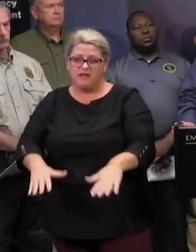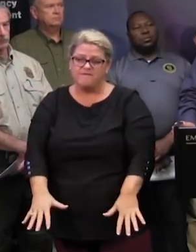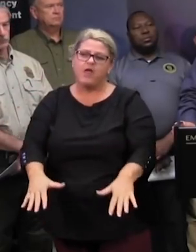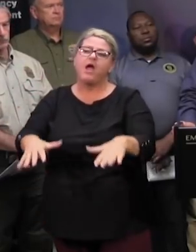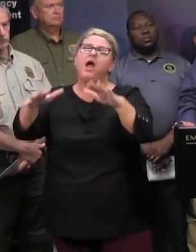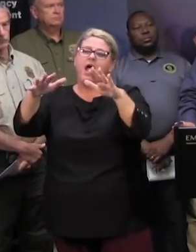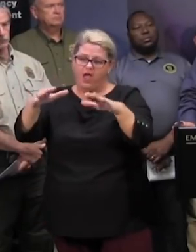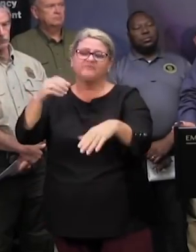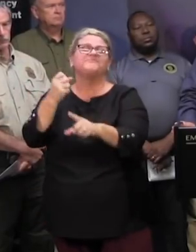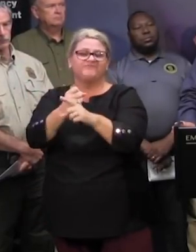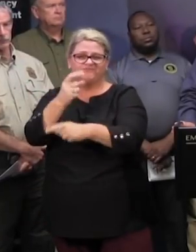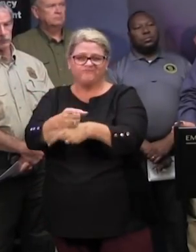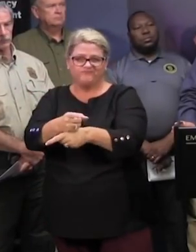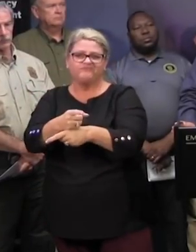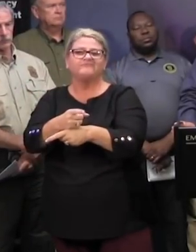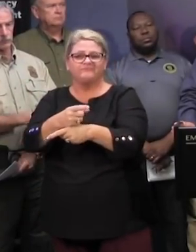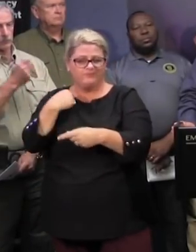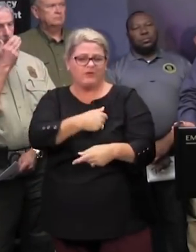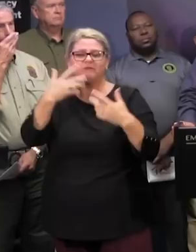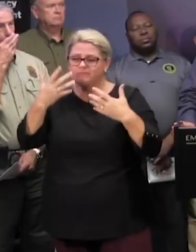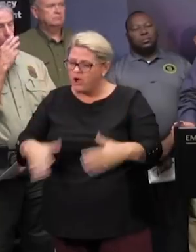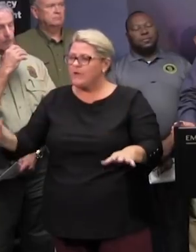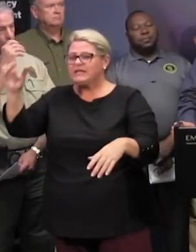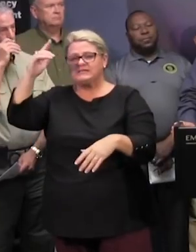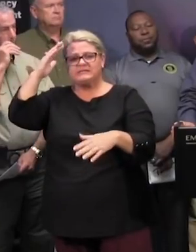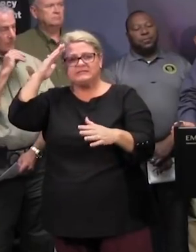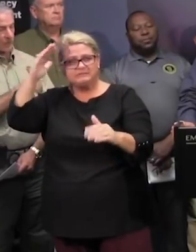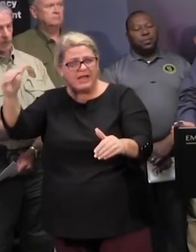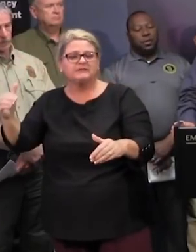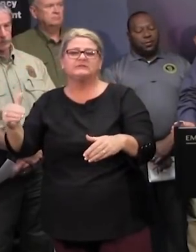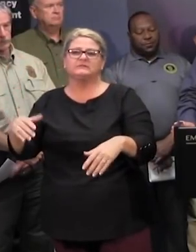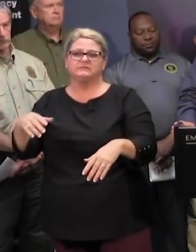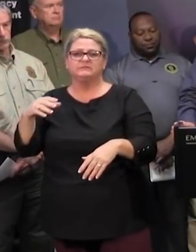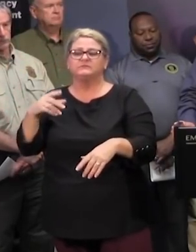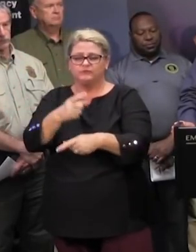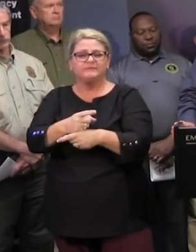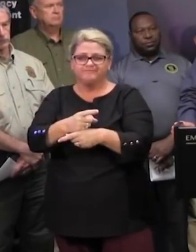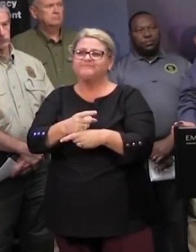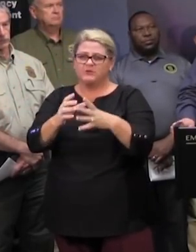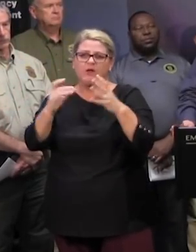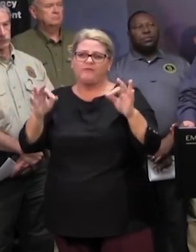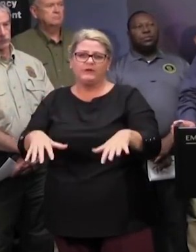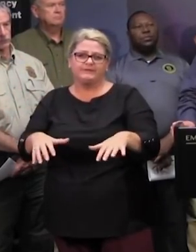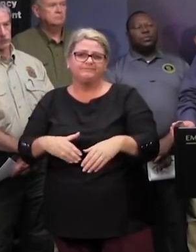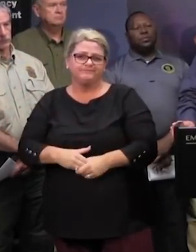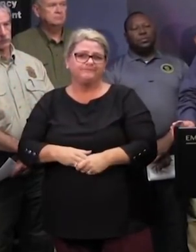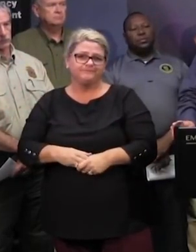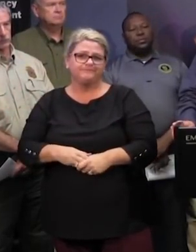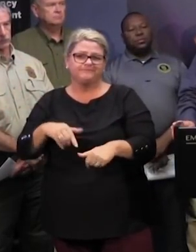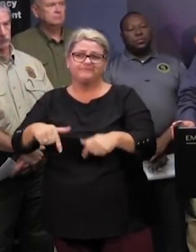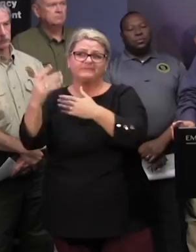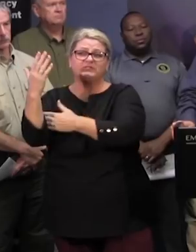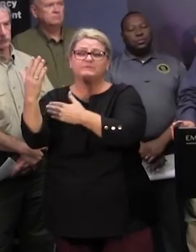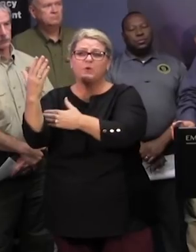is is on course for what what we have been anticipating all along uh we have this morning that